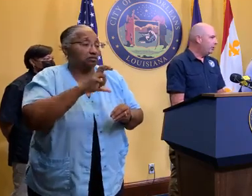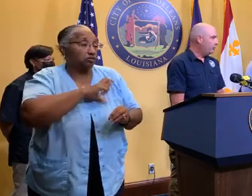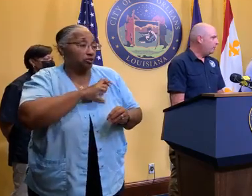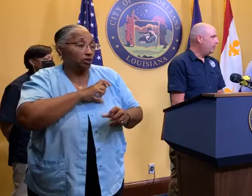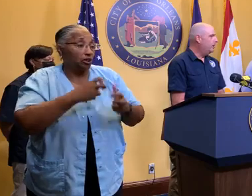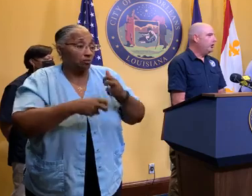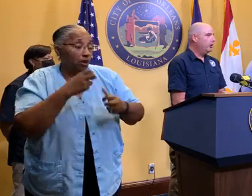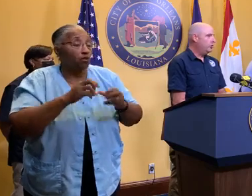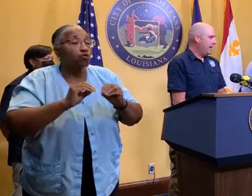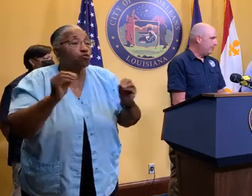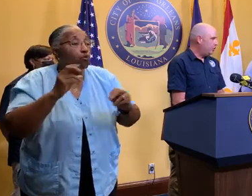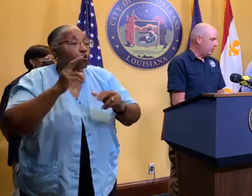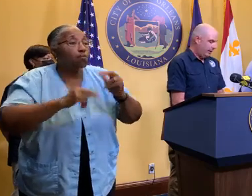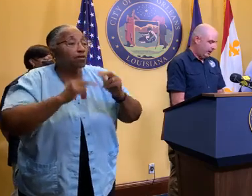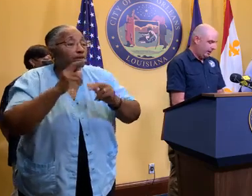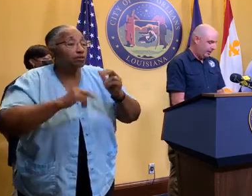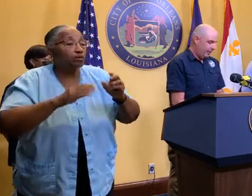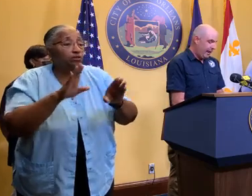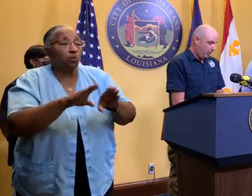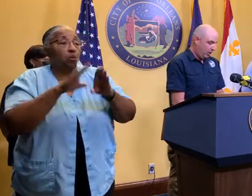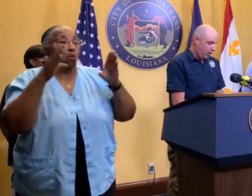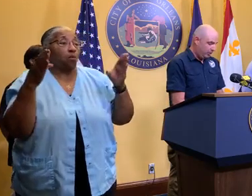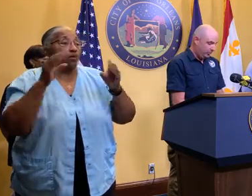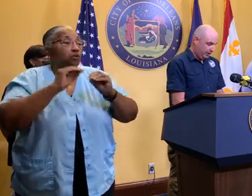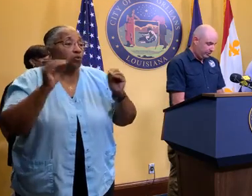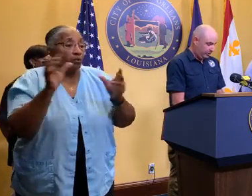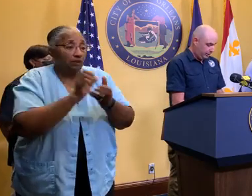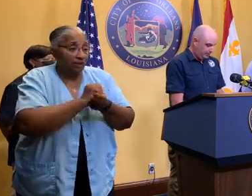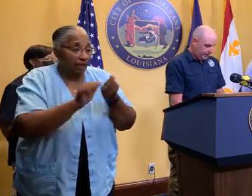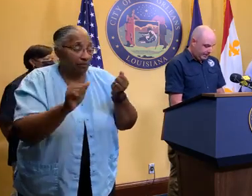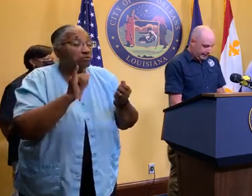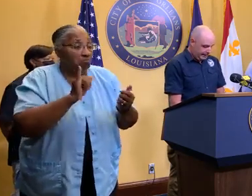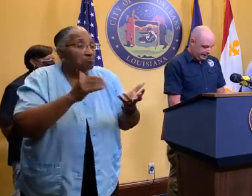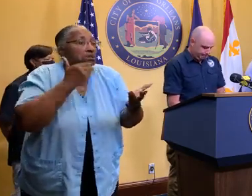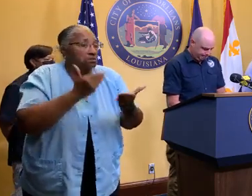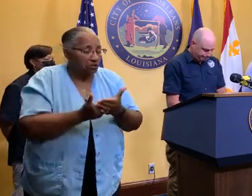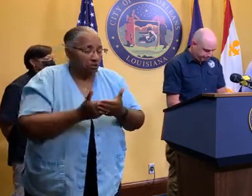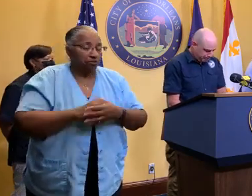No buildings open, no damage in that regard, so that's good.